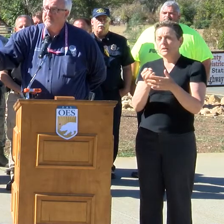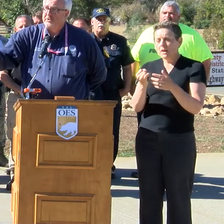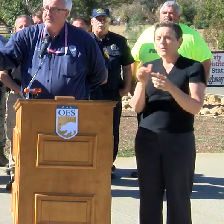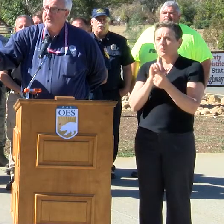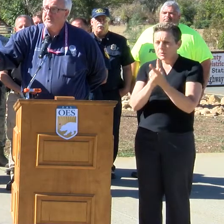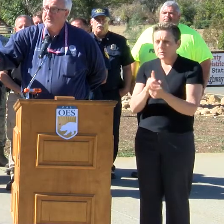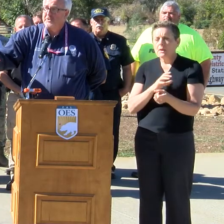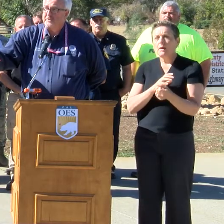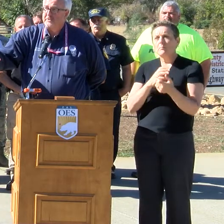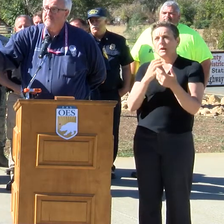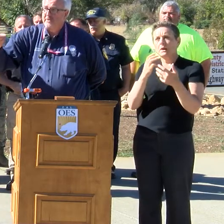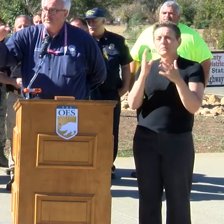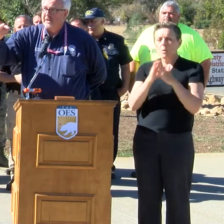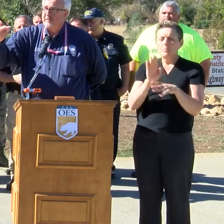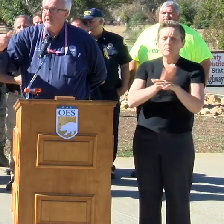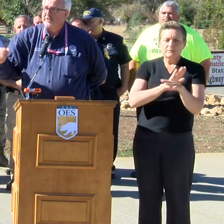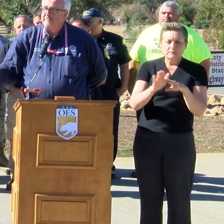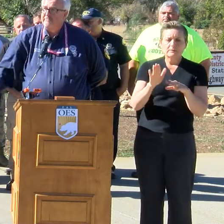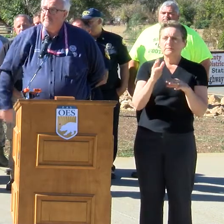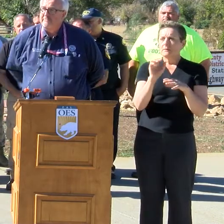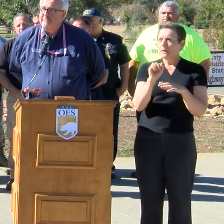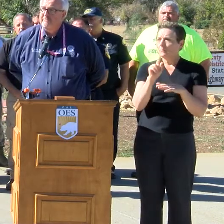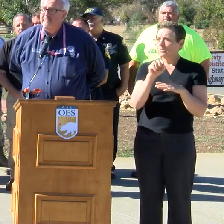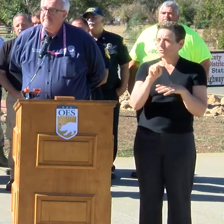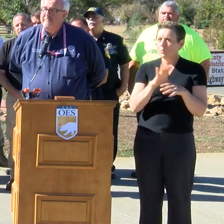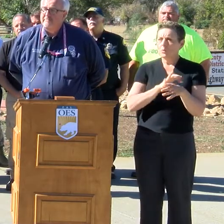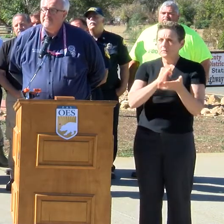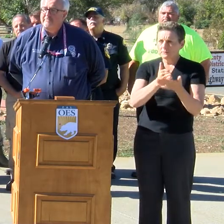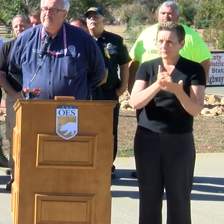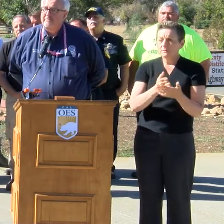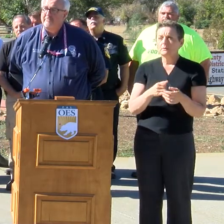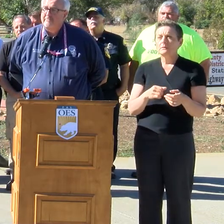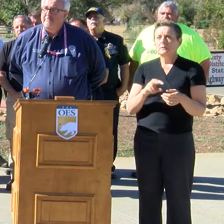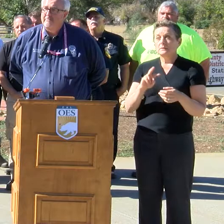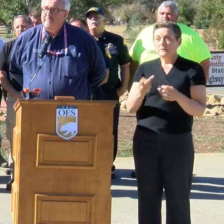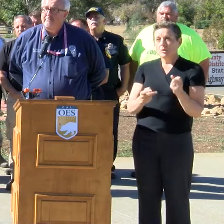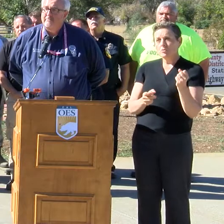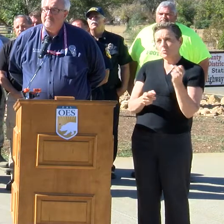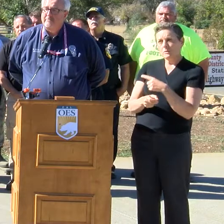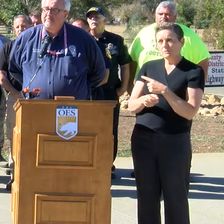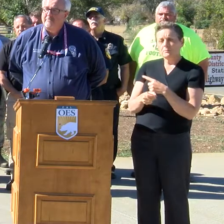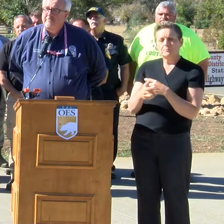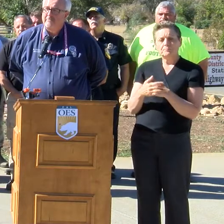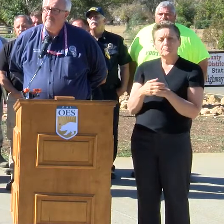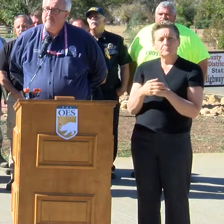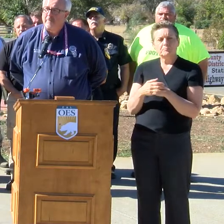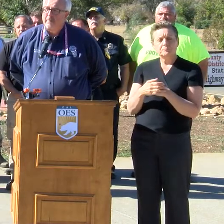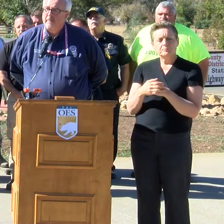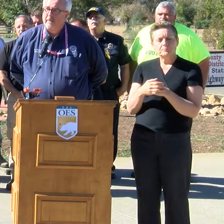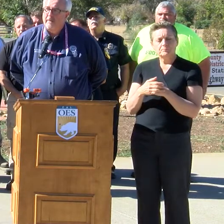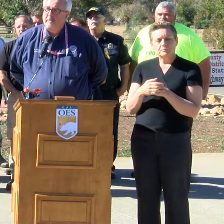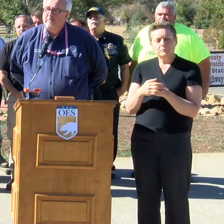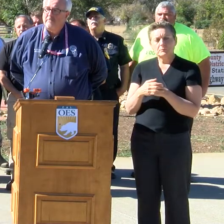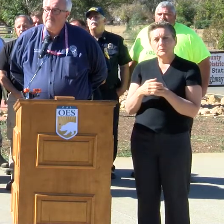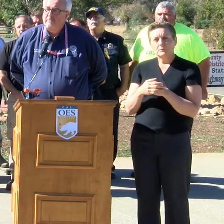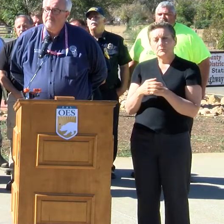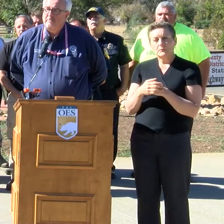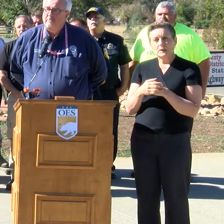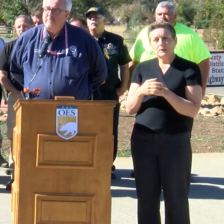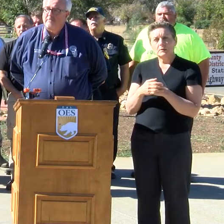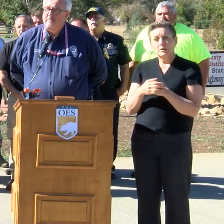Small Business Administration assistance. Second question. Second question is related to this question over here. Will